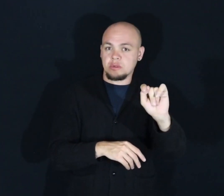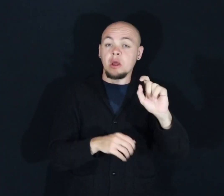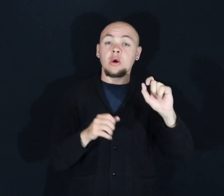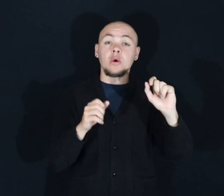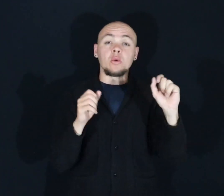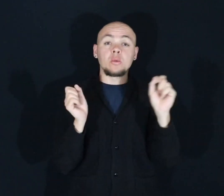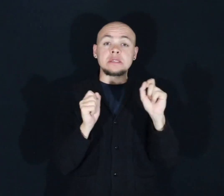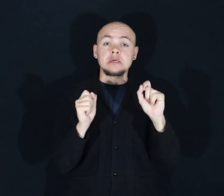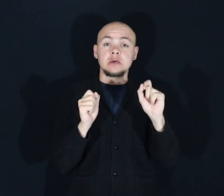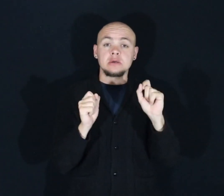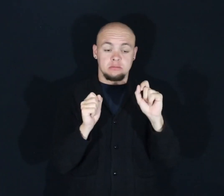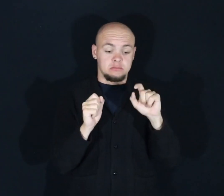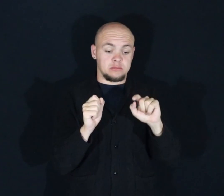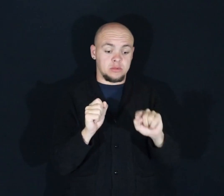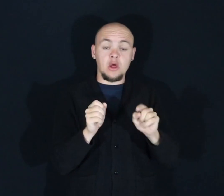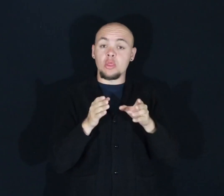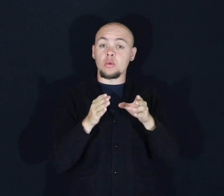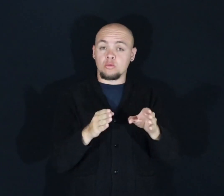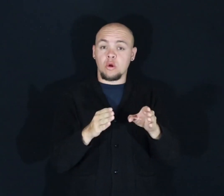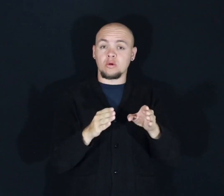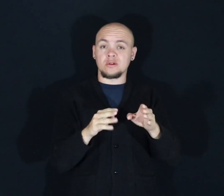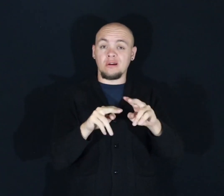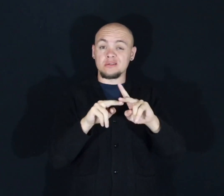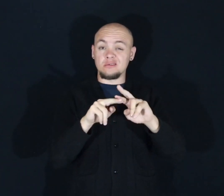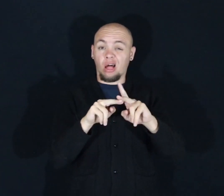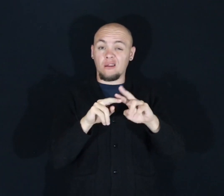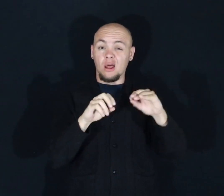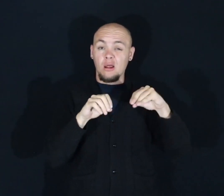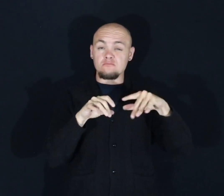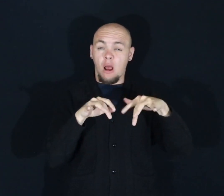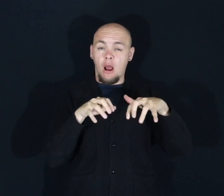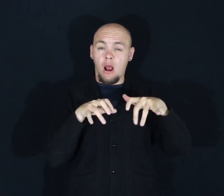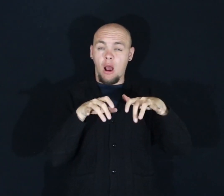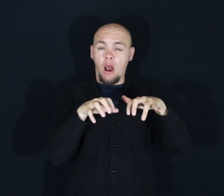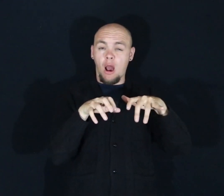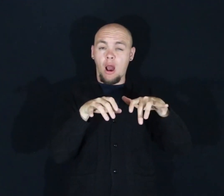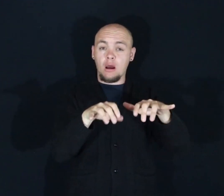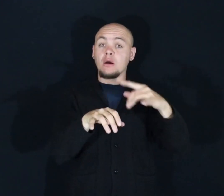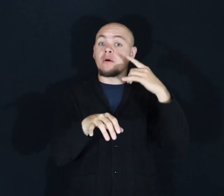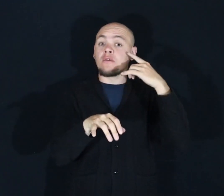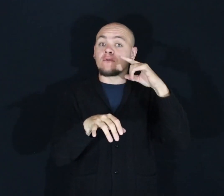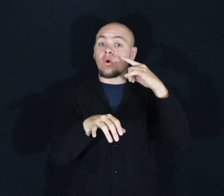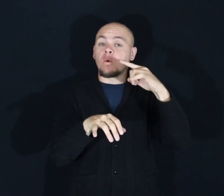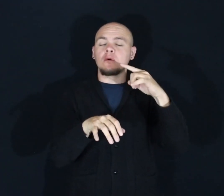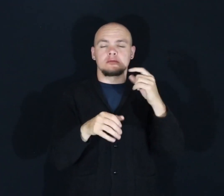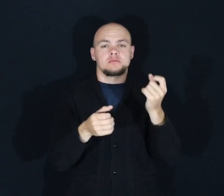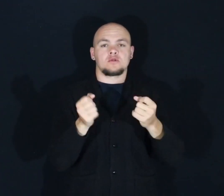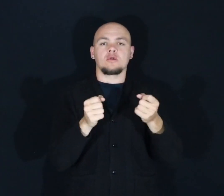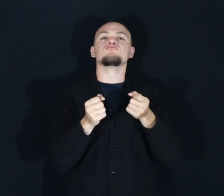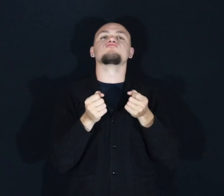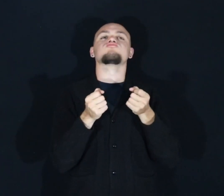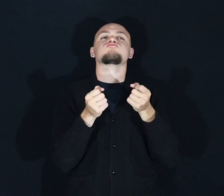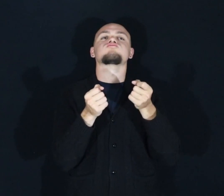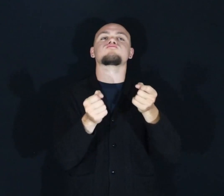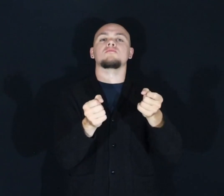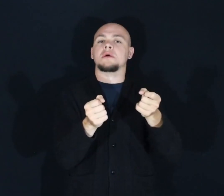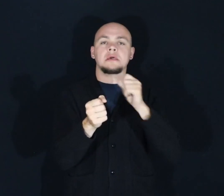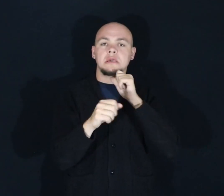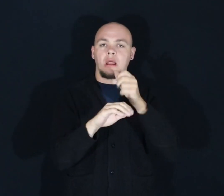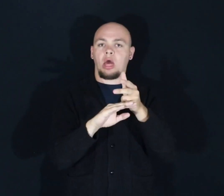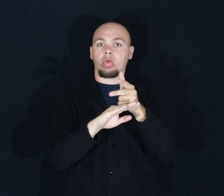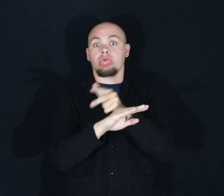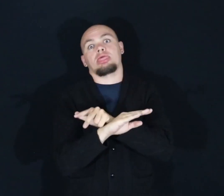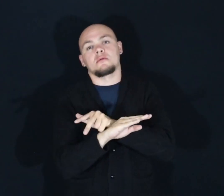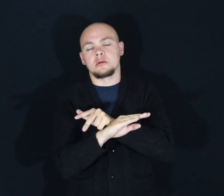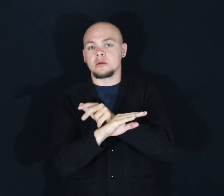salt to our roads. Metric tons of it to keep cars from slipping off the roads. You may even